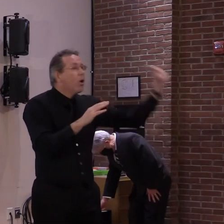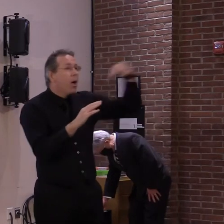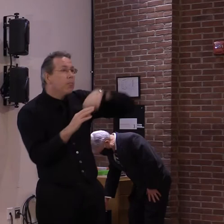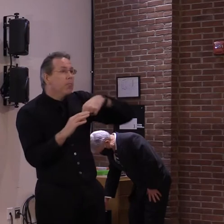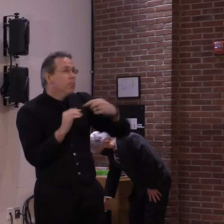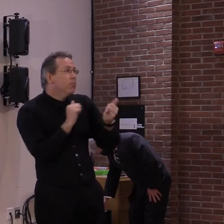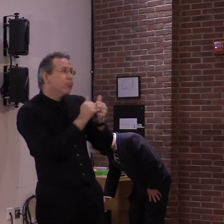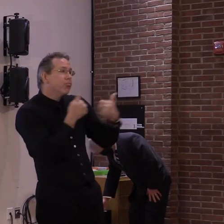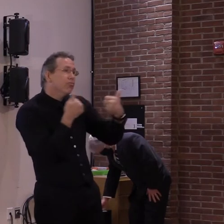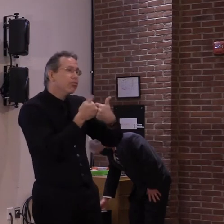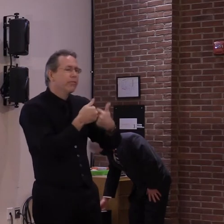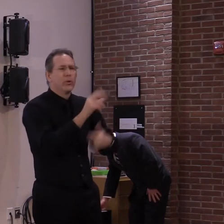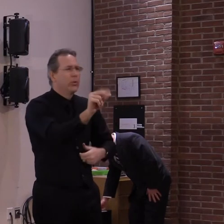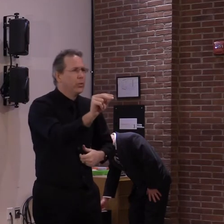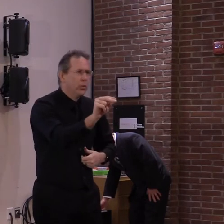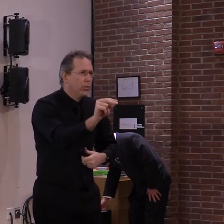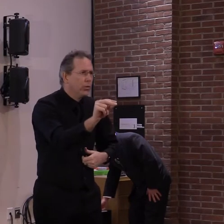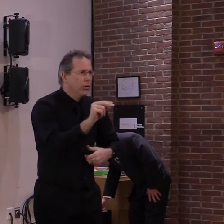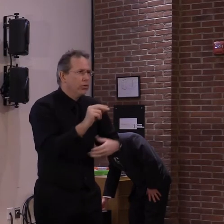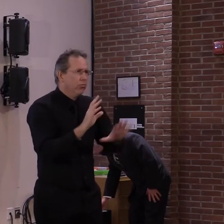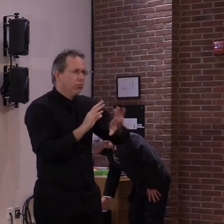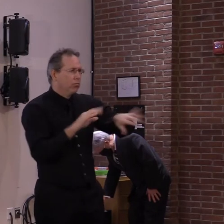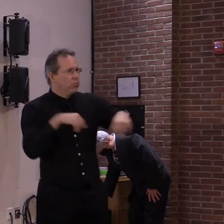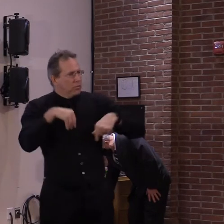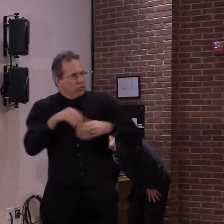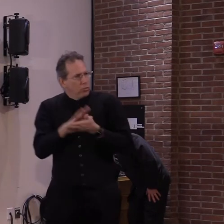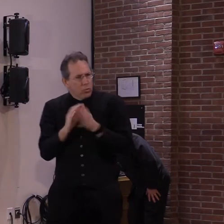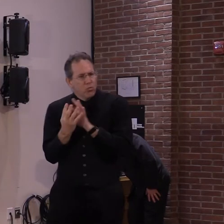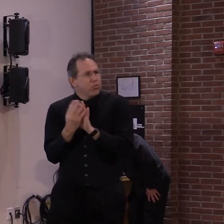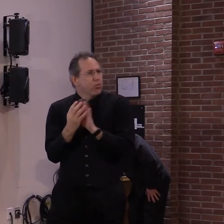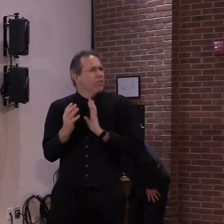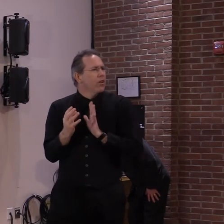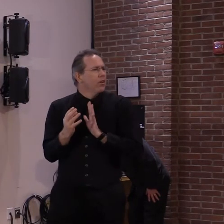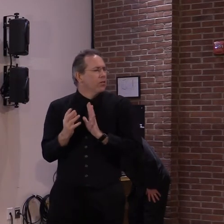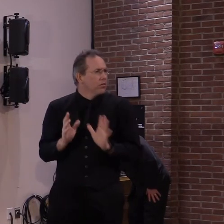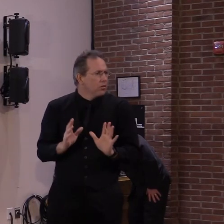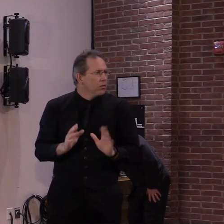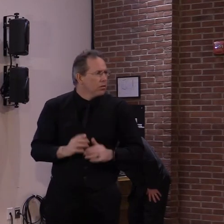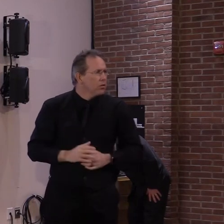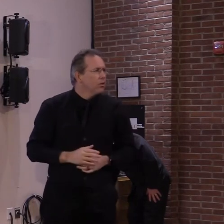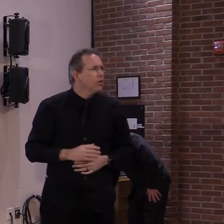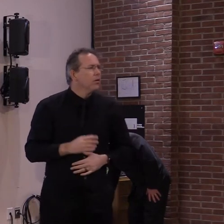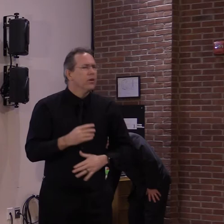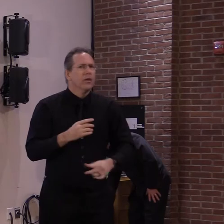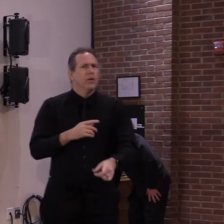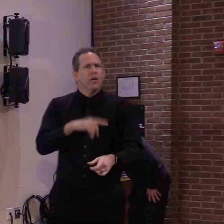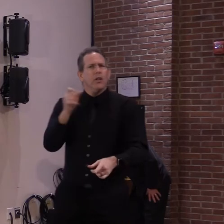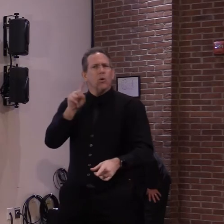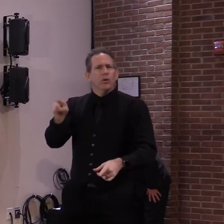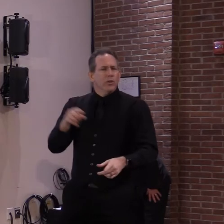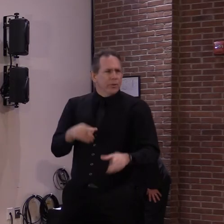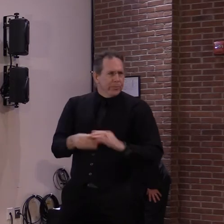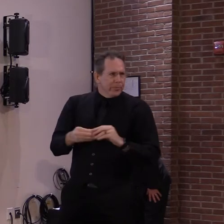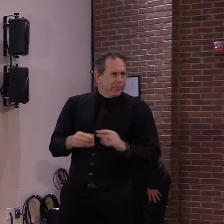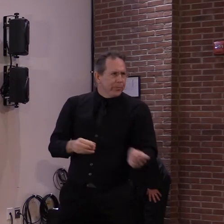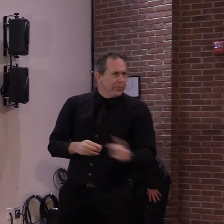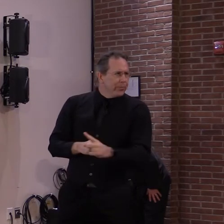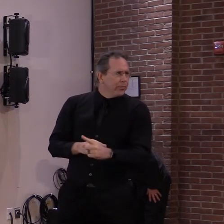Uh. Yes. Governor, I'm happy. This is Julie Moore. I'm happy to help clarify a little if you'd like. Sure.